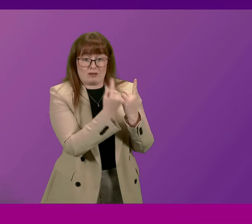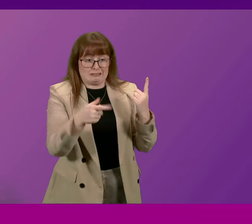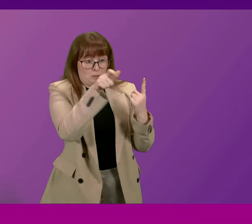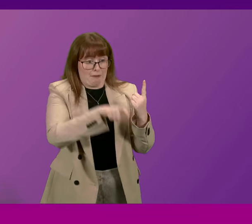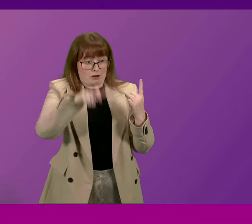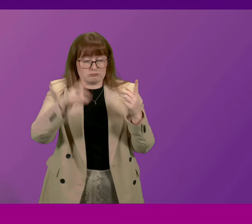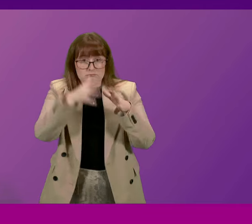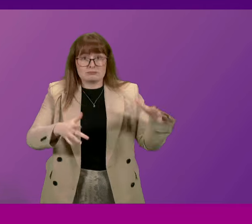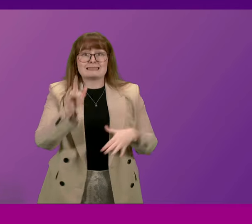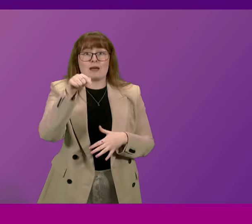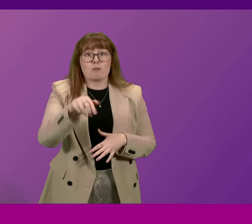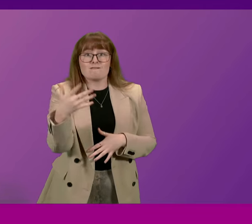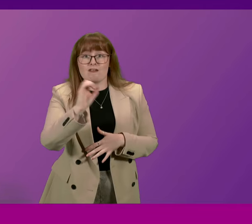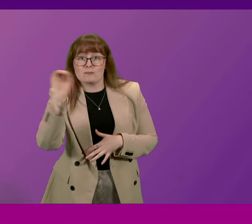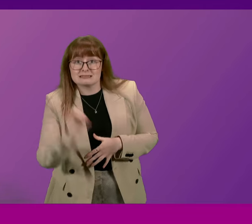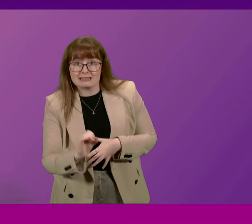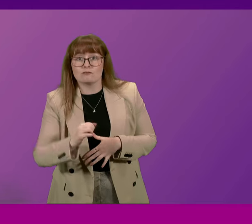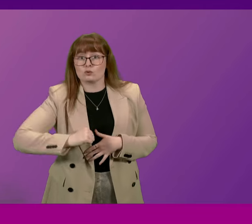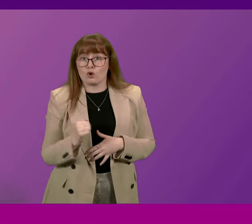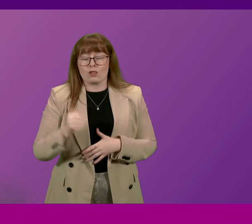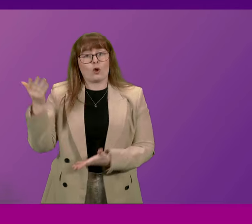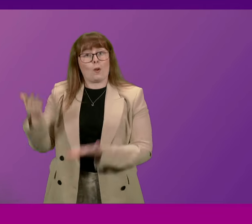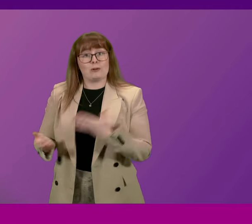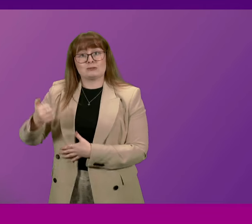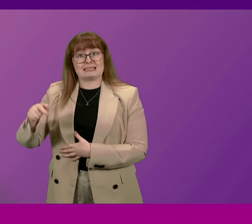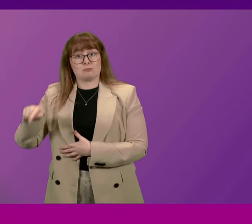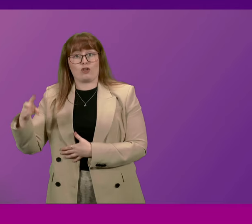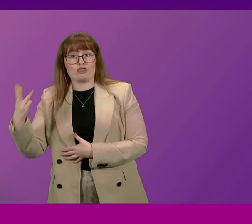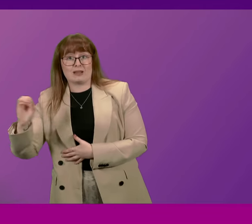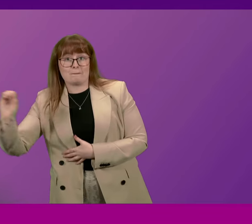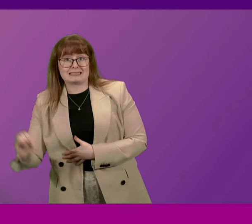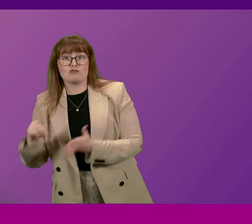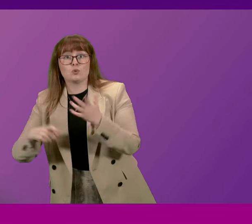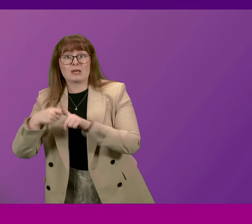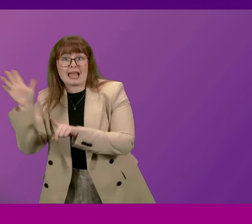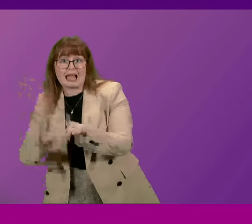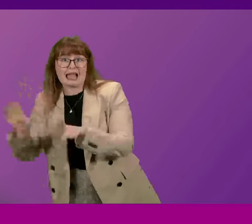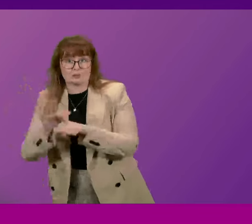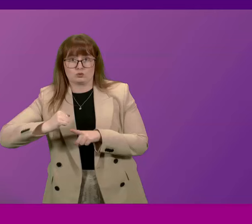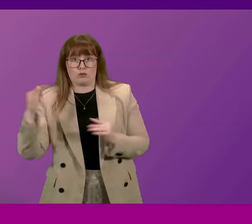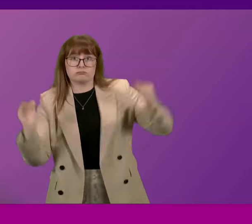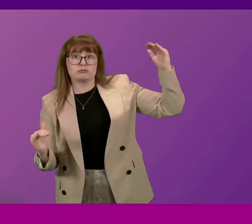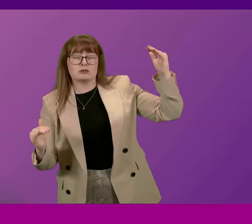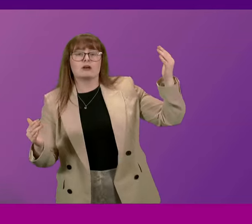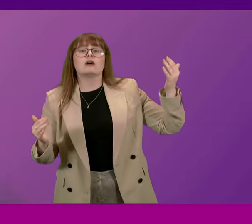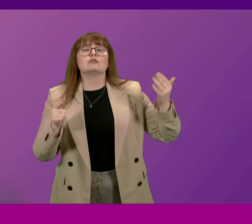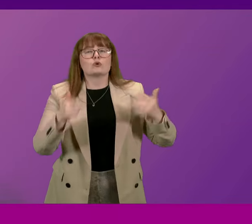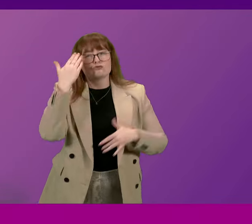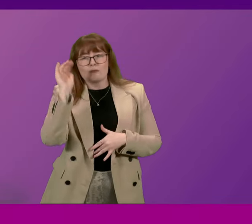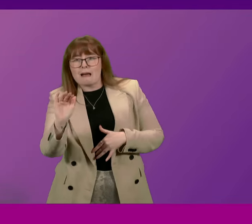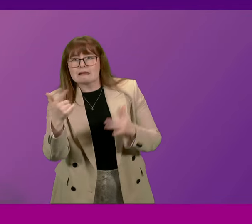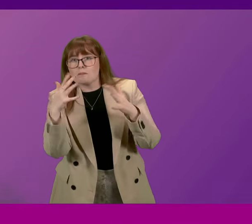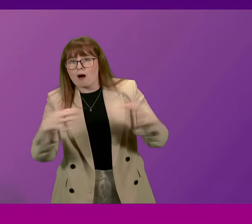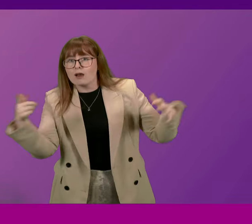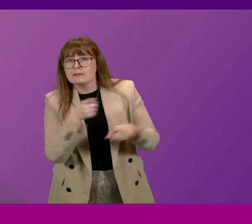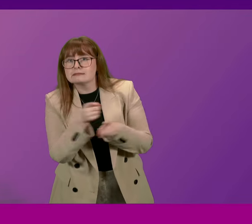10.5% in Scotland compared to 6.3% at a UK level. Now that, just to remind Parliament,